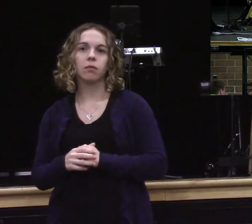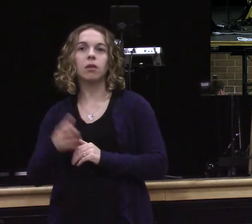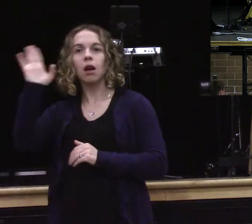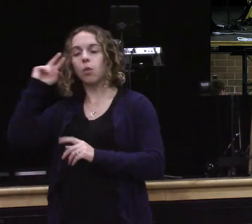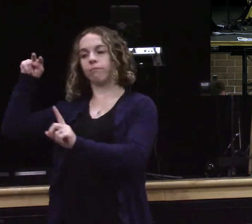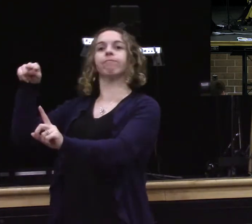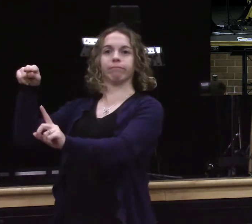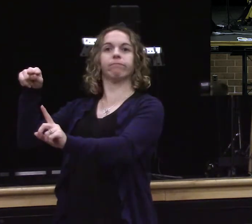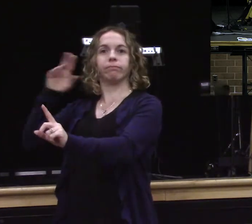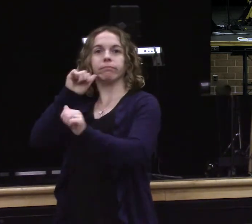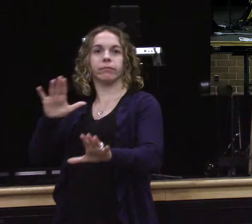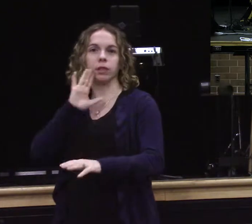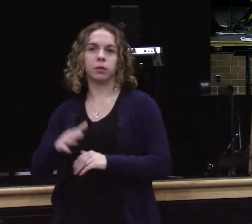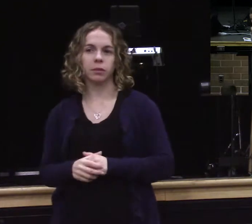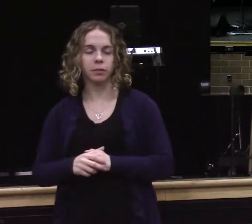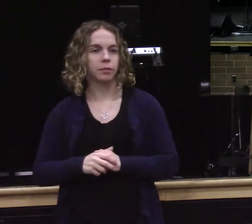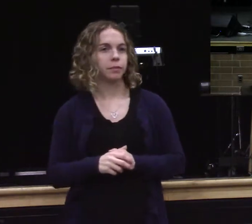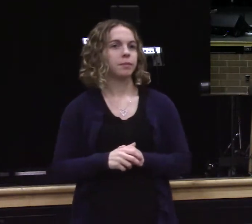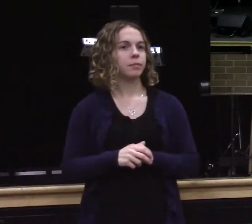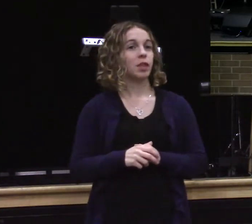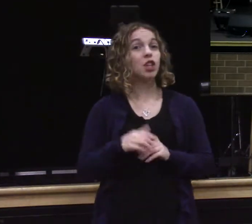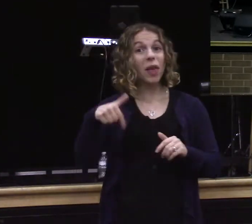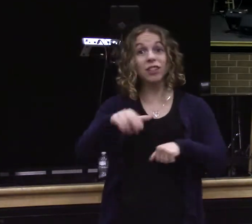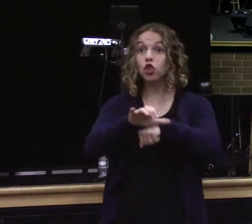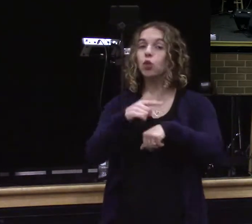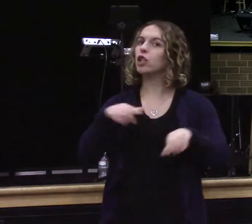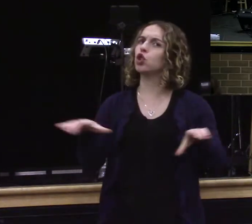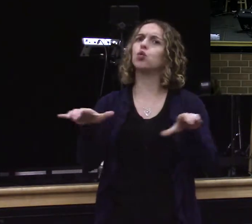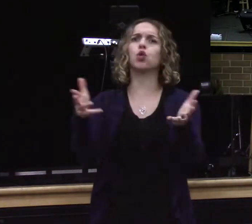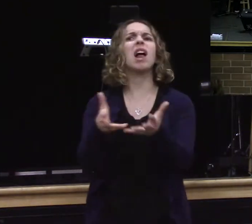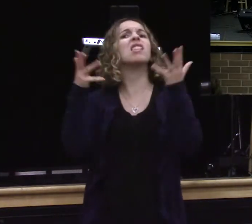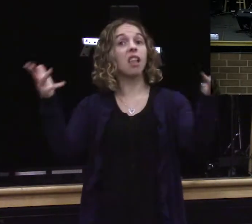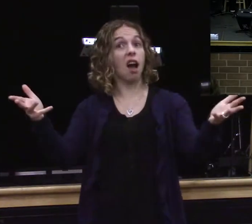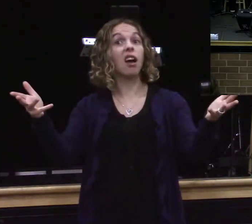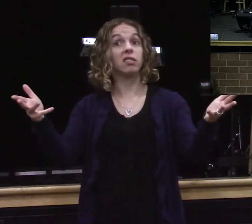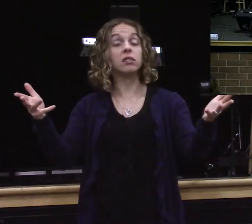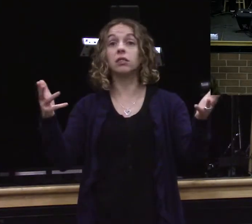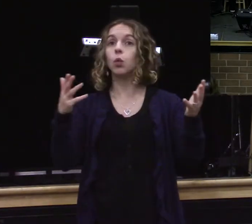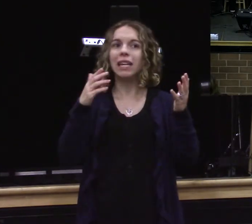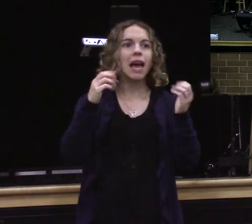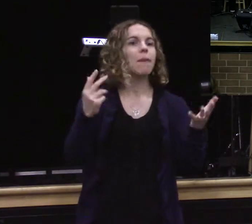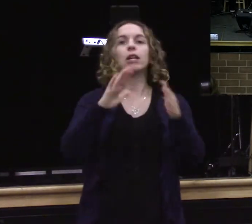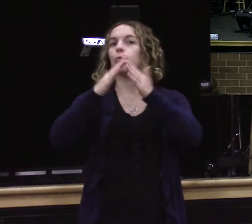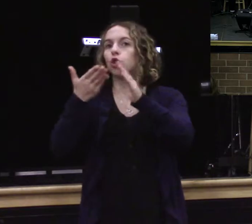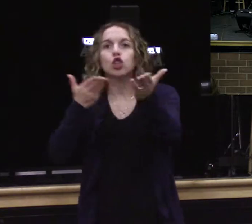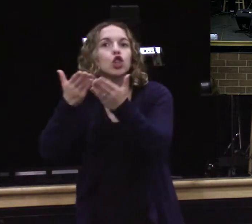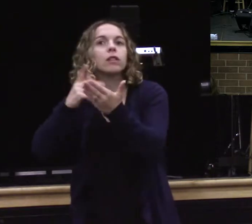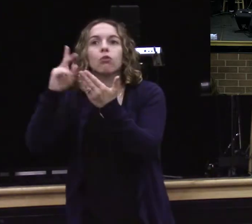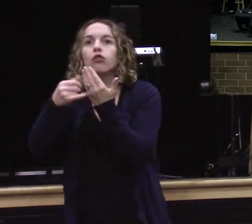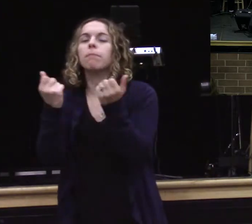you know we do a lot of things in this church because we want to be true to our heart